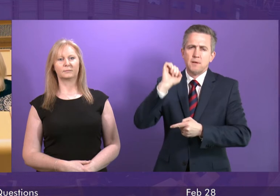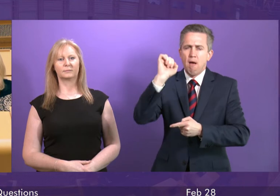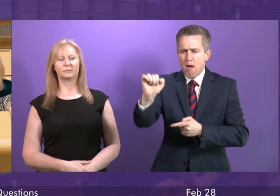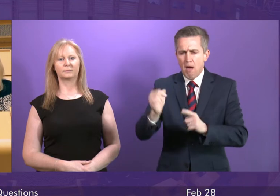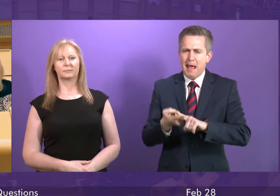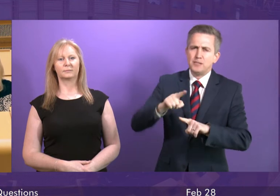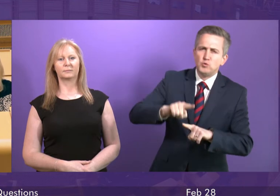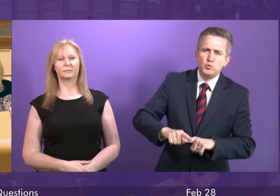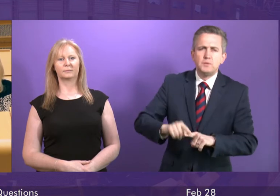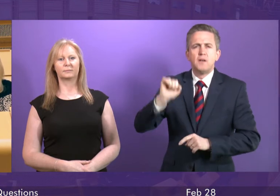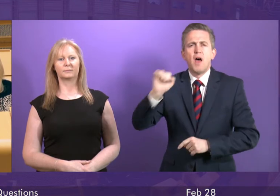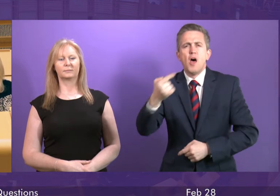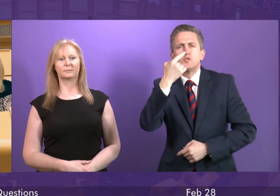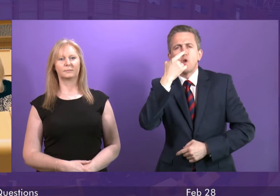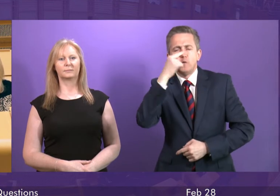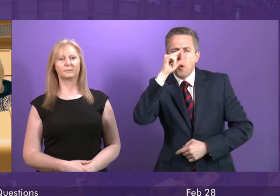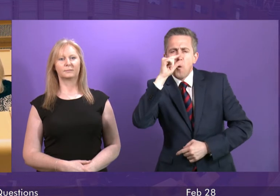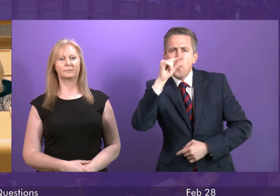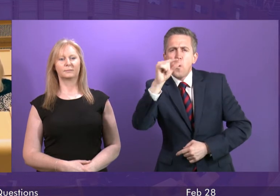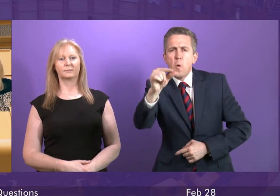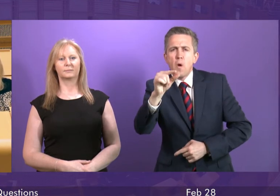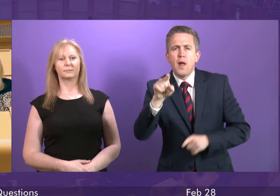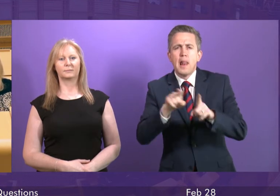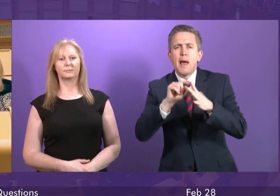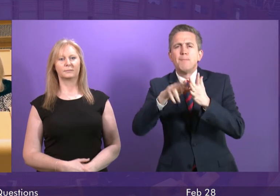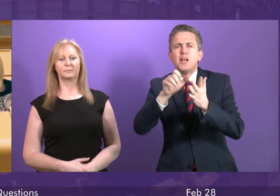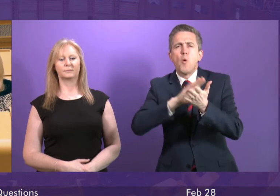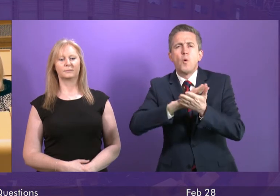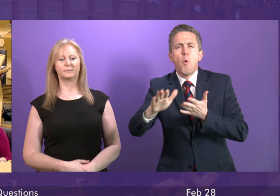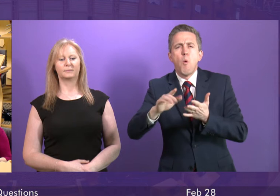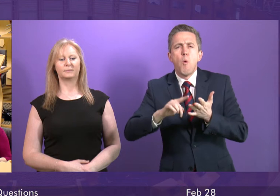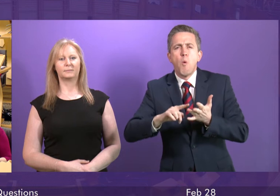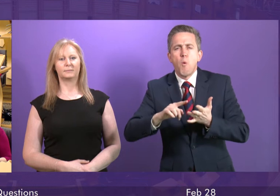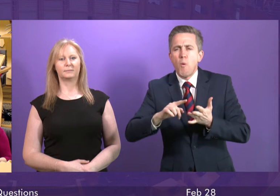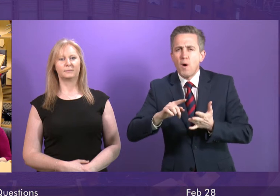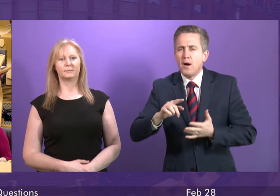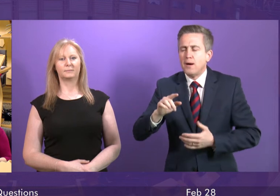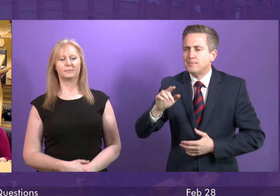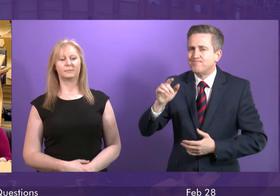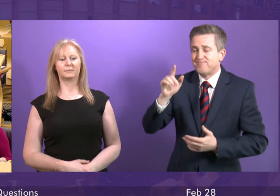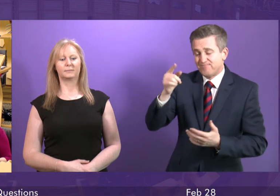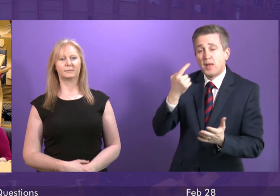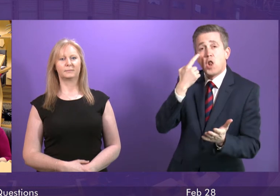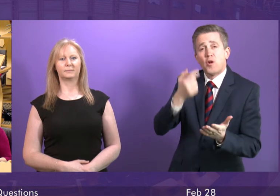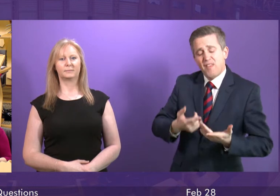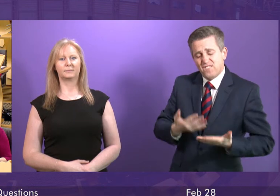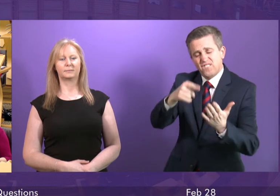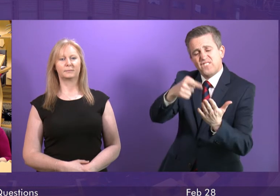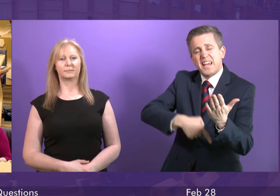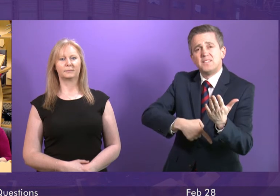Pinocchio's nose, has grown much bigger since the start of this year. The figures were answered. The